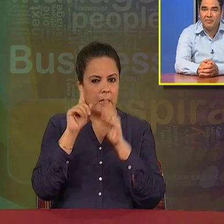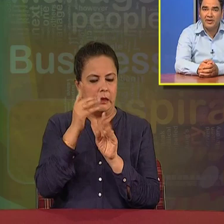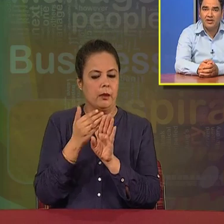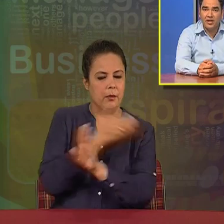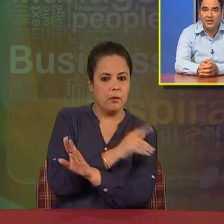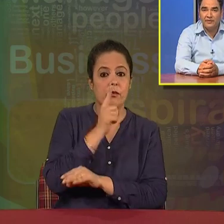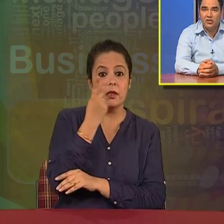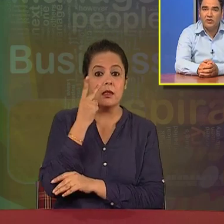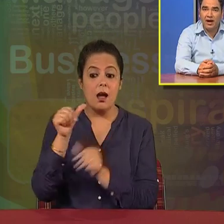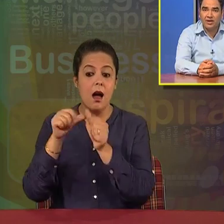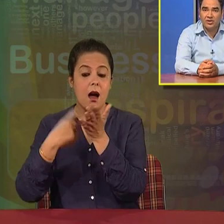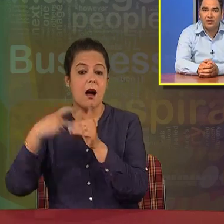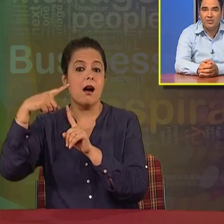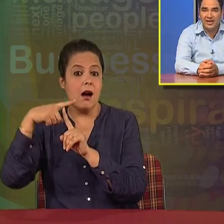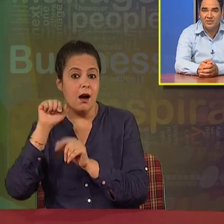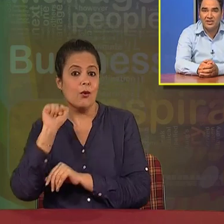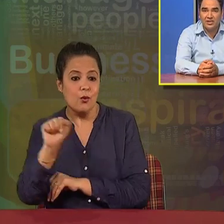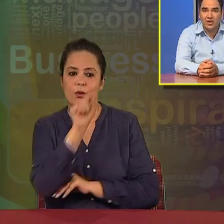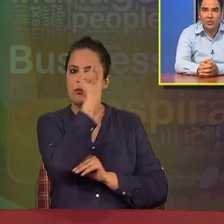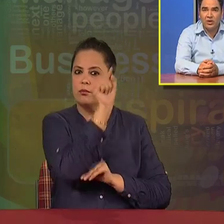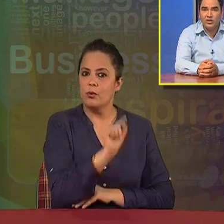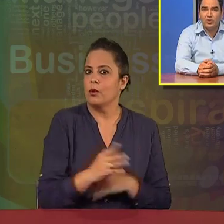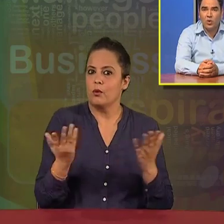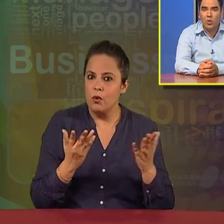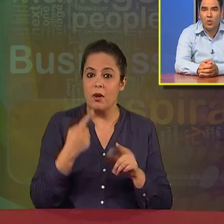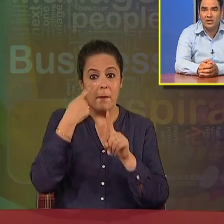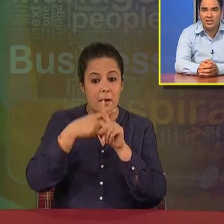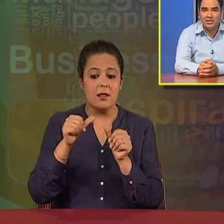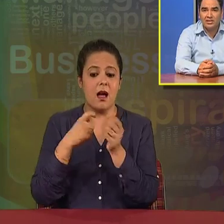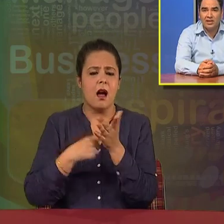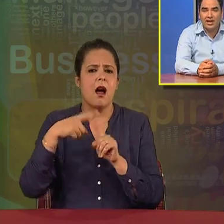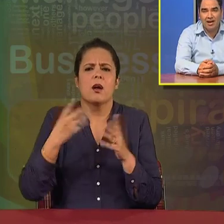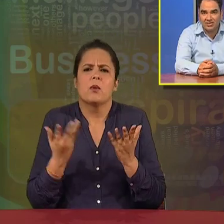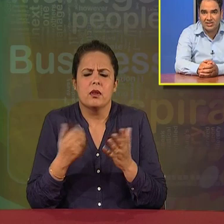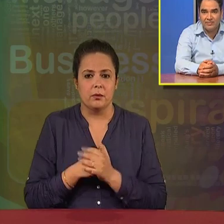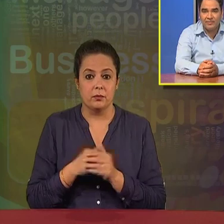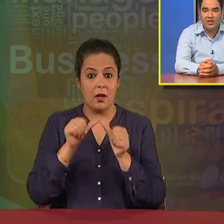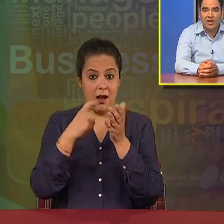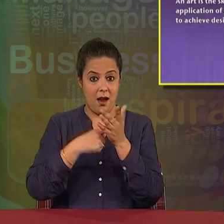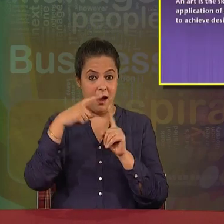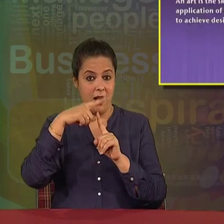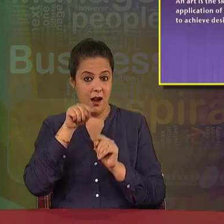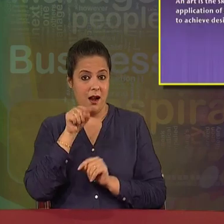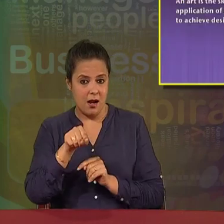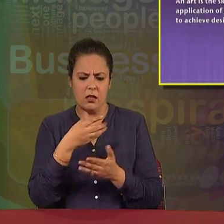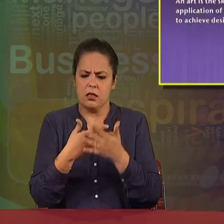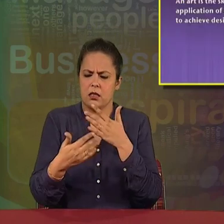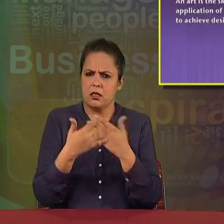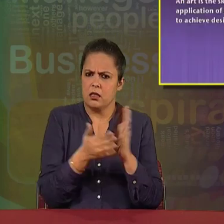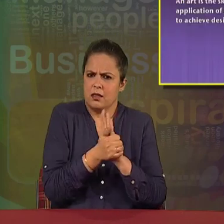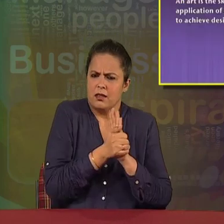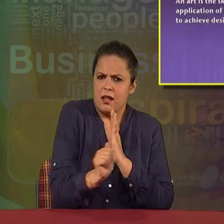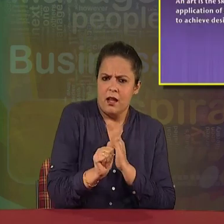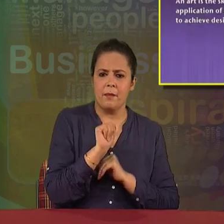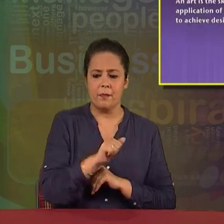we compare the feature of art with the management, we need to know what is an art. An art is the